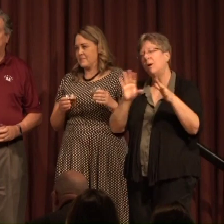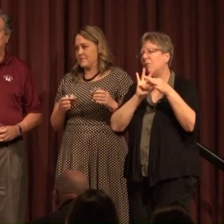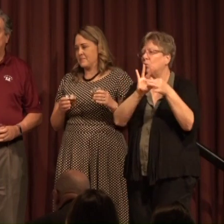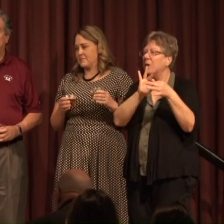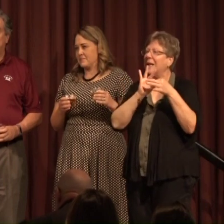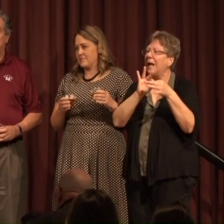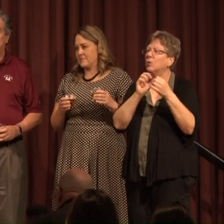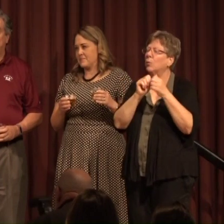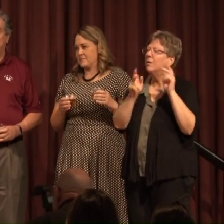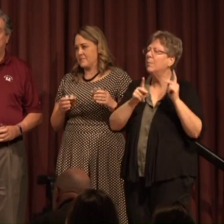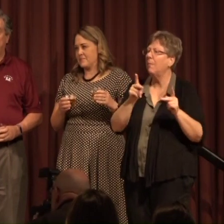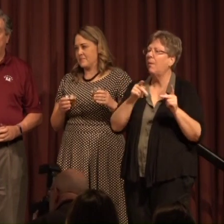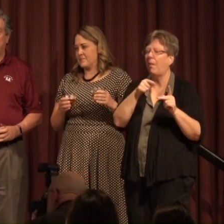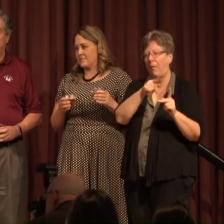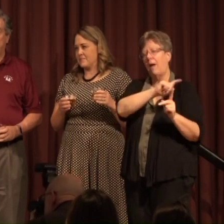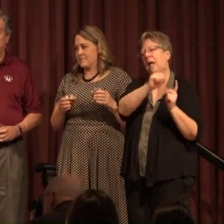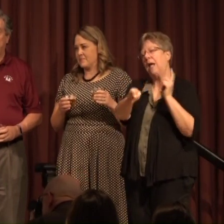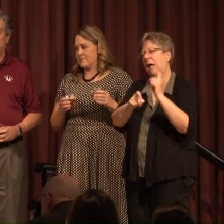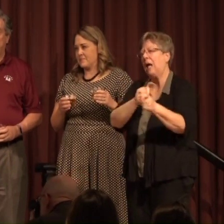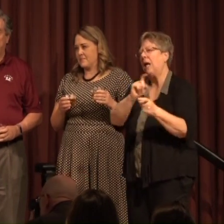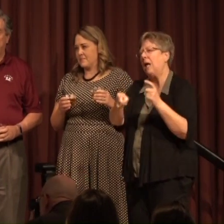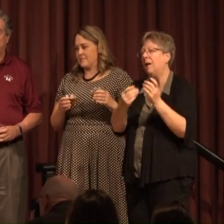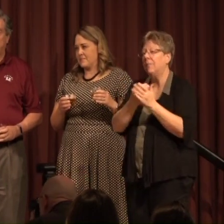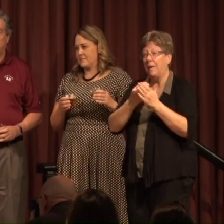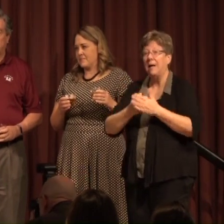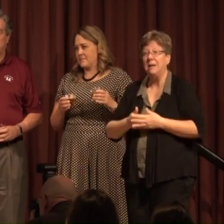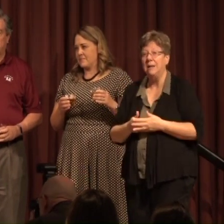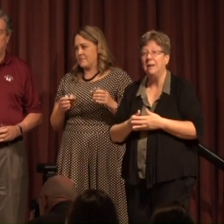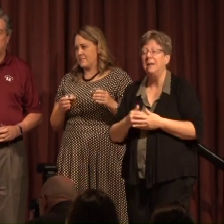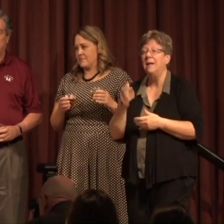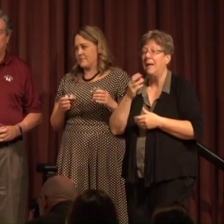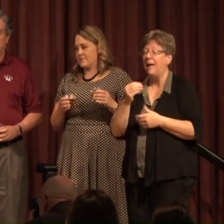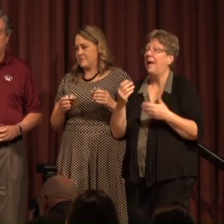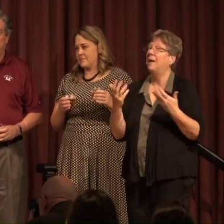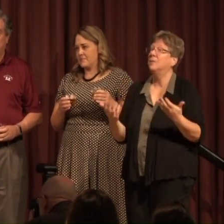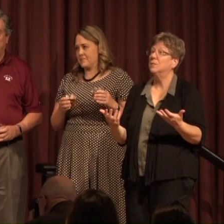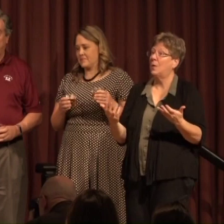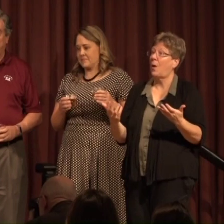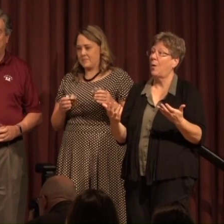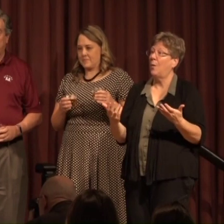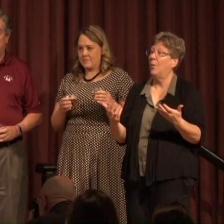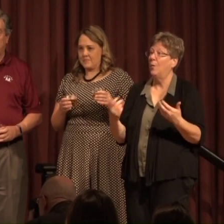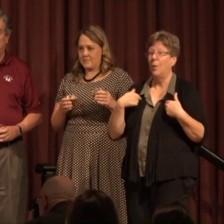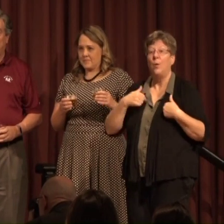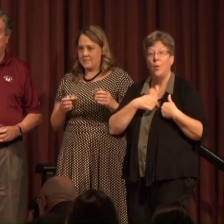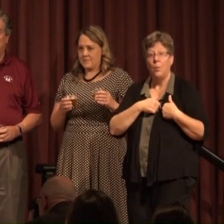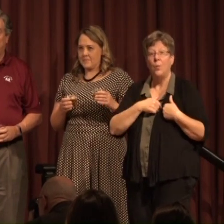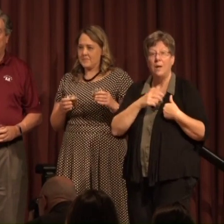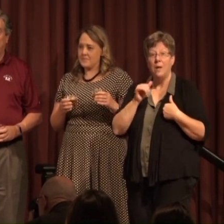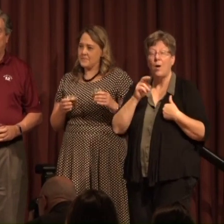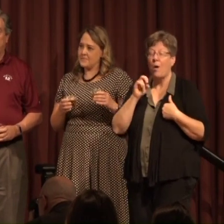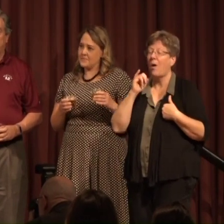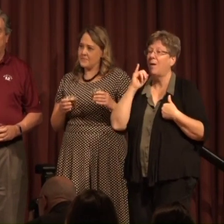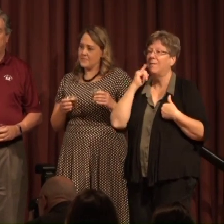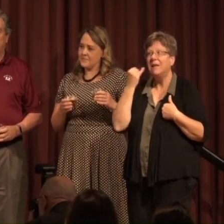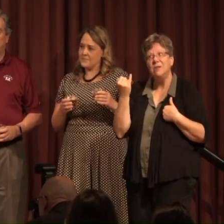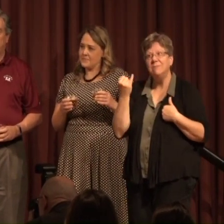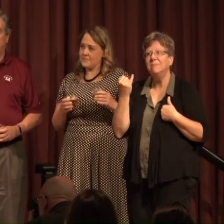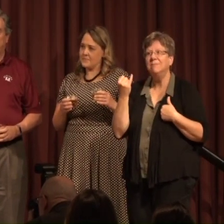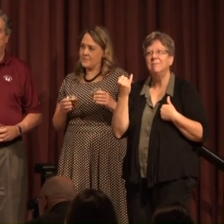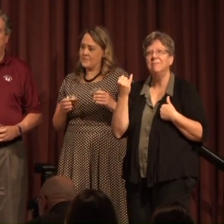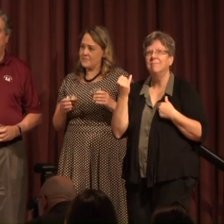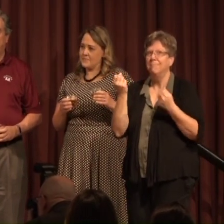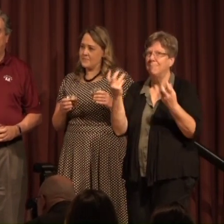with donors Over those years And so We are the envy Of many